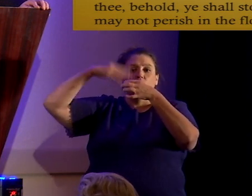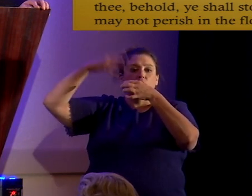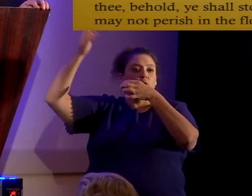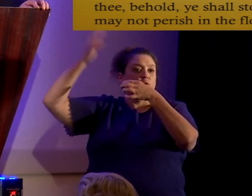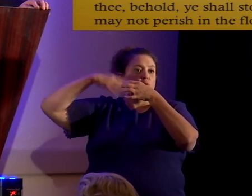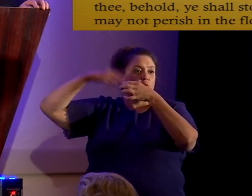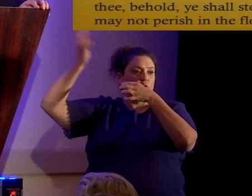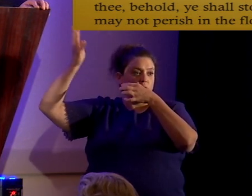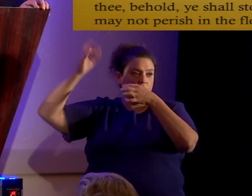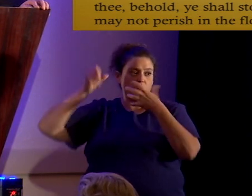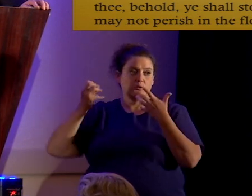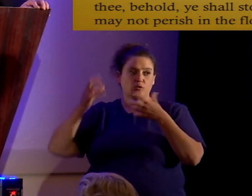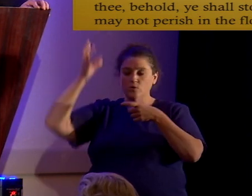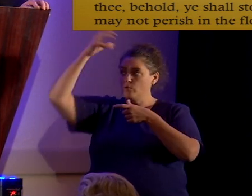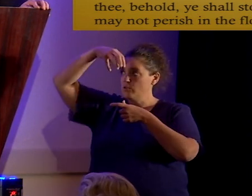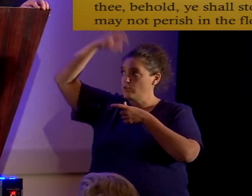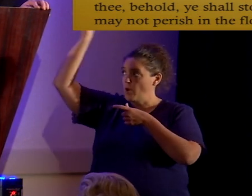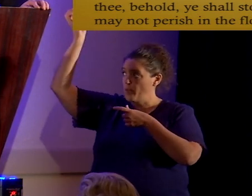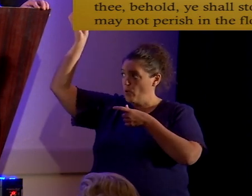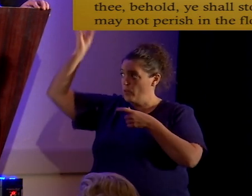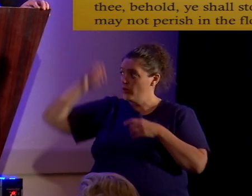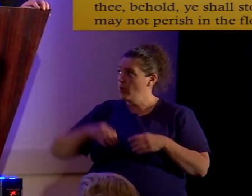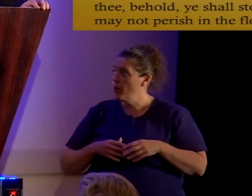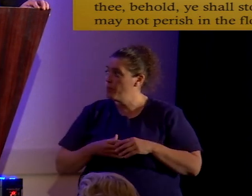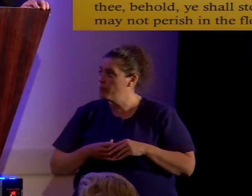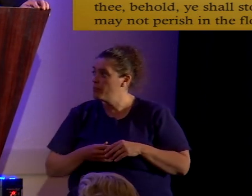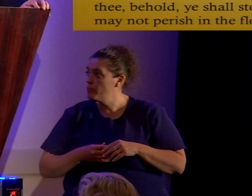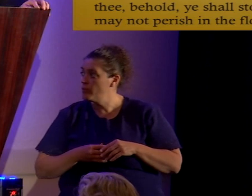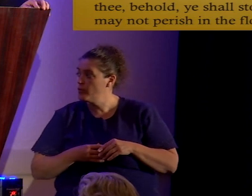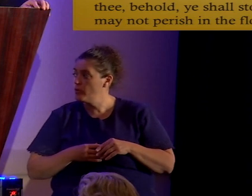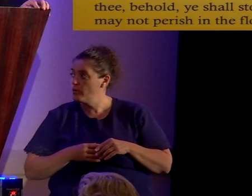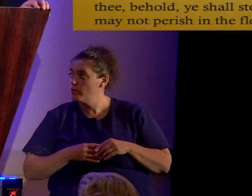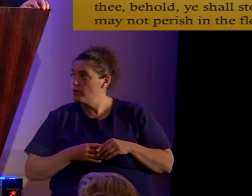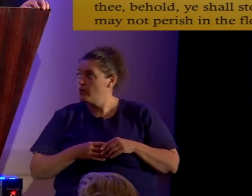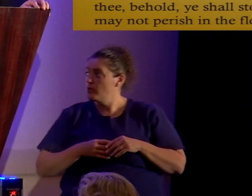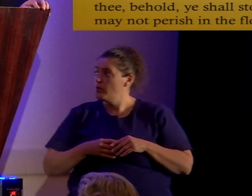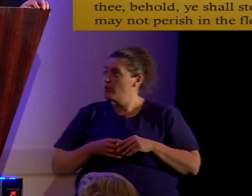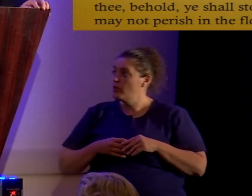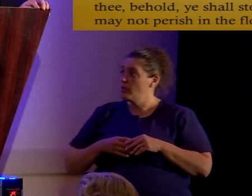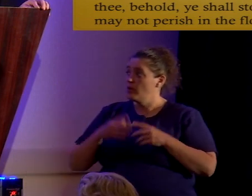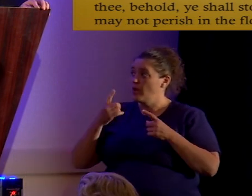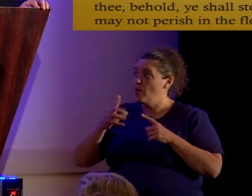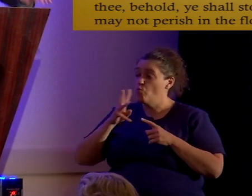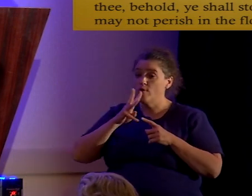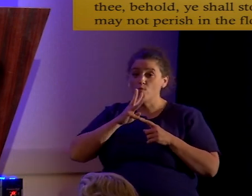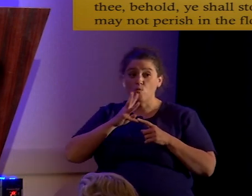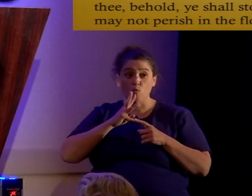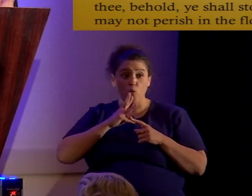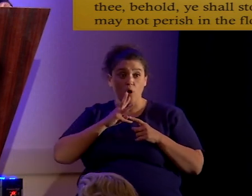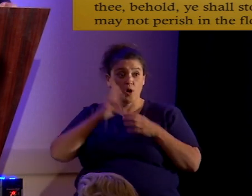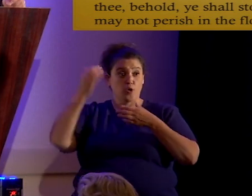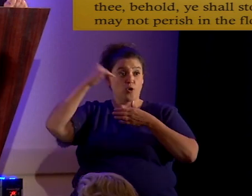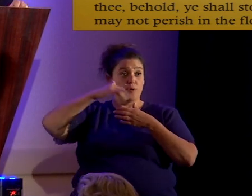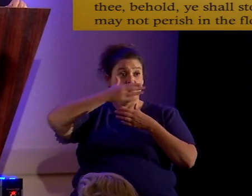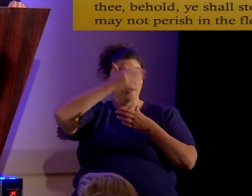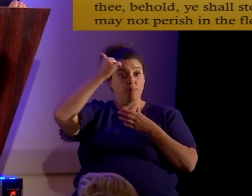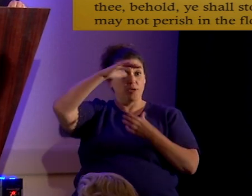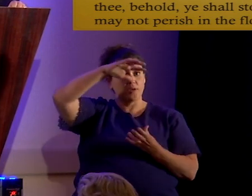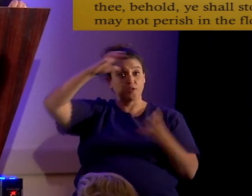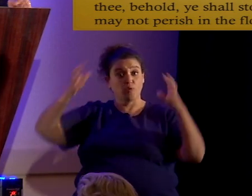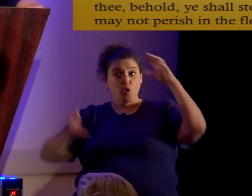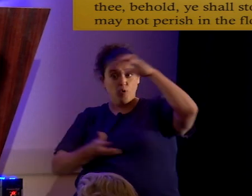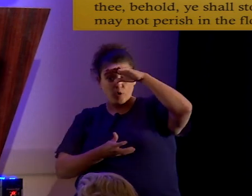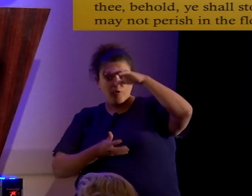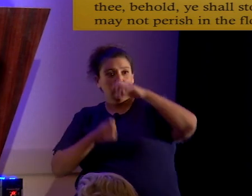unstop the hole at the top of the barrel and get the air. And when water comes in because the barrel is rolled over, then you